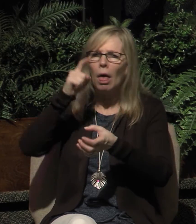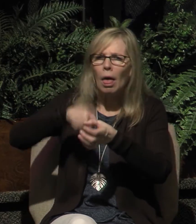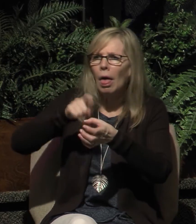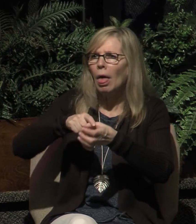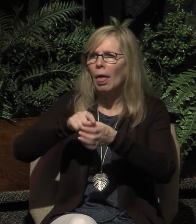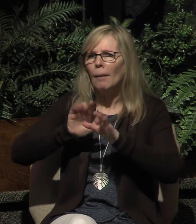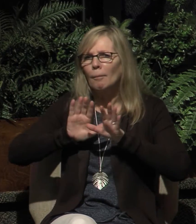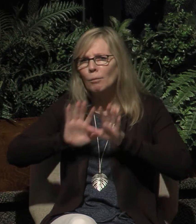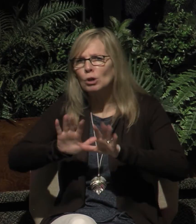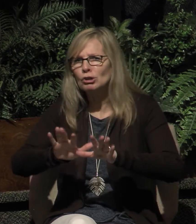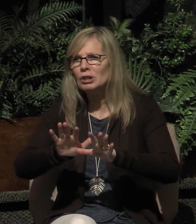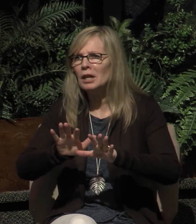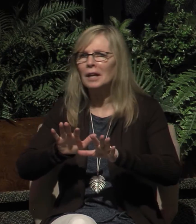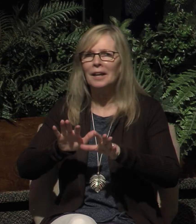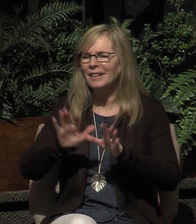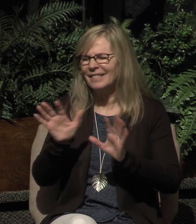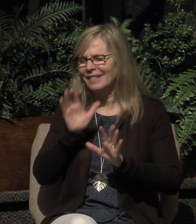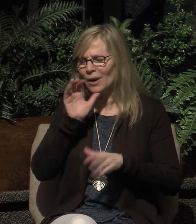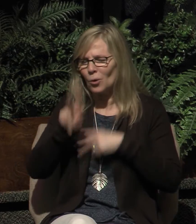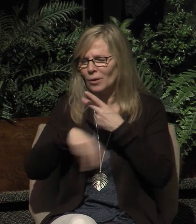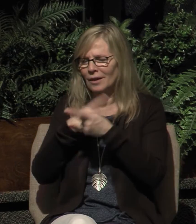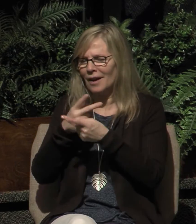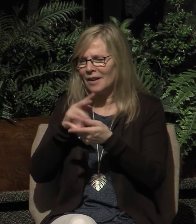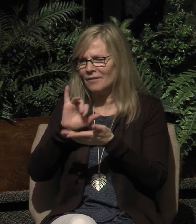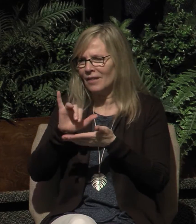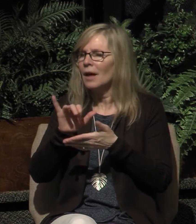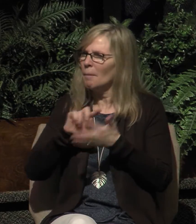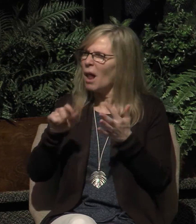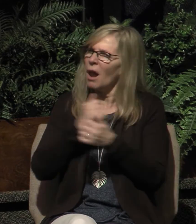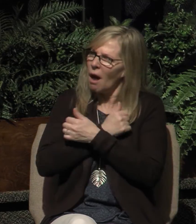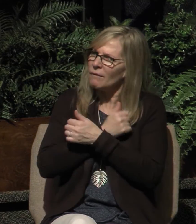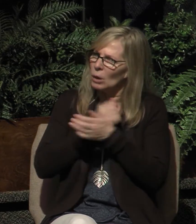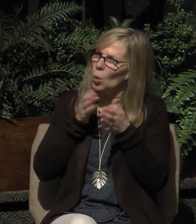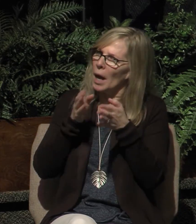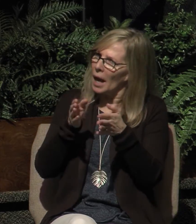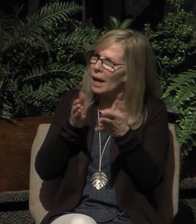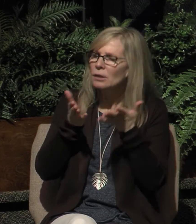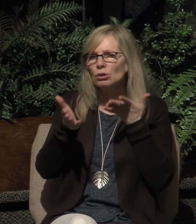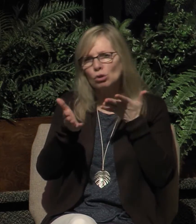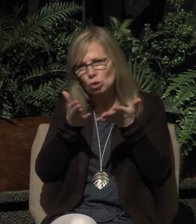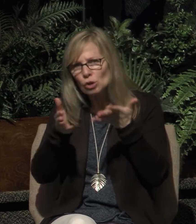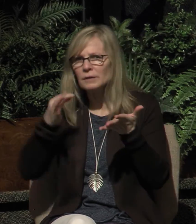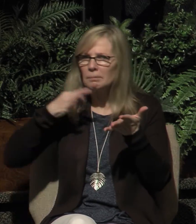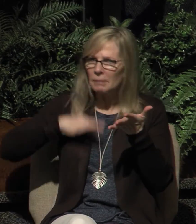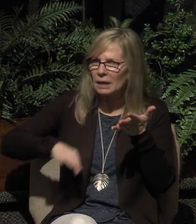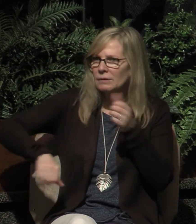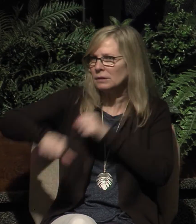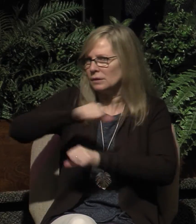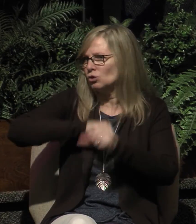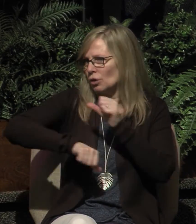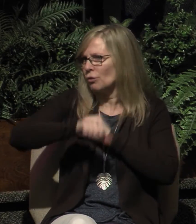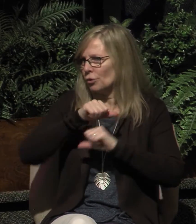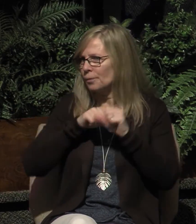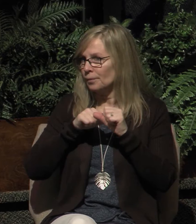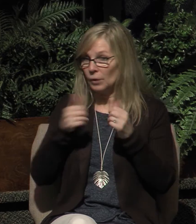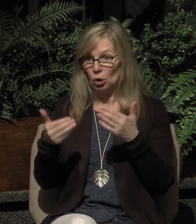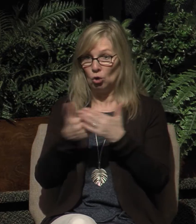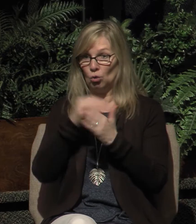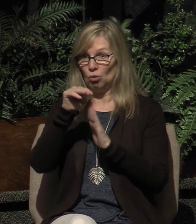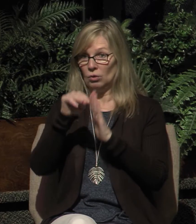pushy kind of way, we're not talking about that, but rather in a loving way that serves and benefits them. The New Testament letters, of